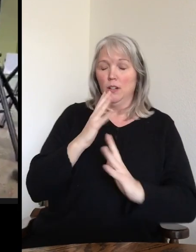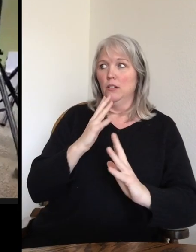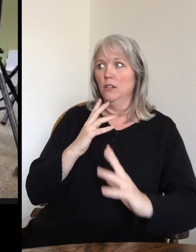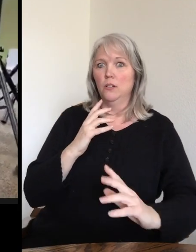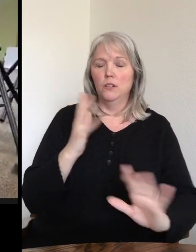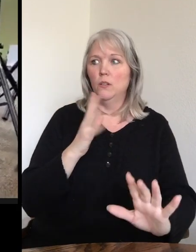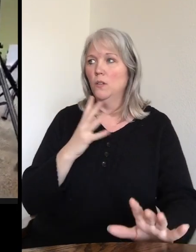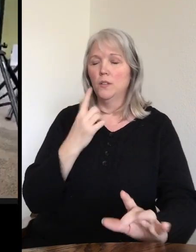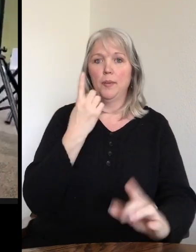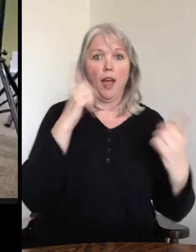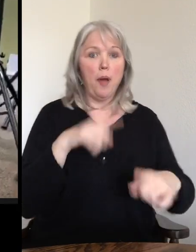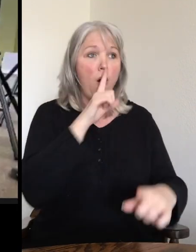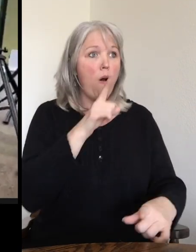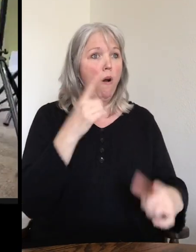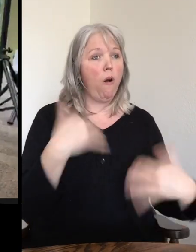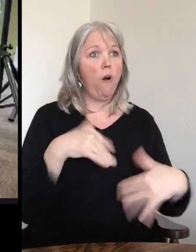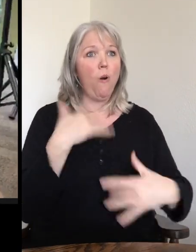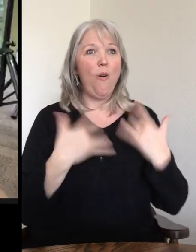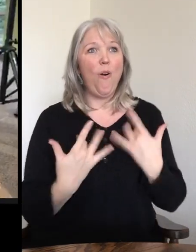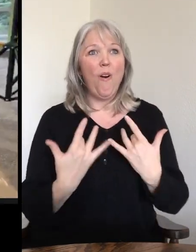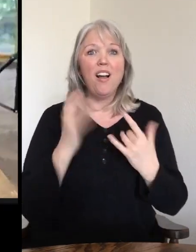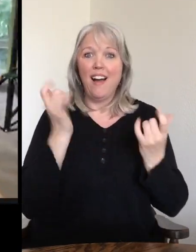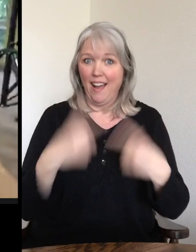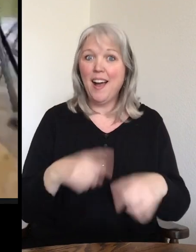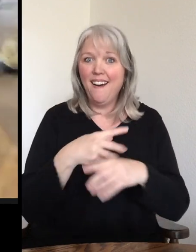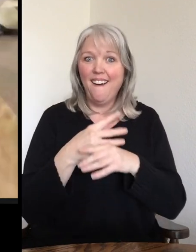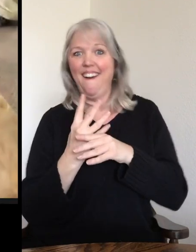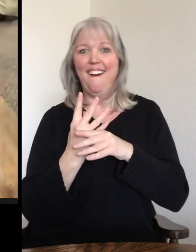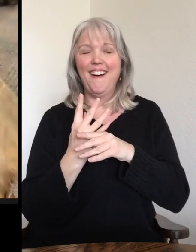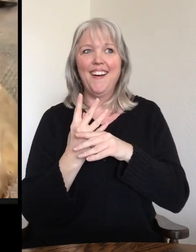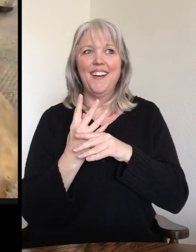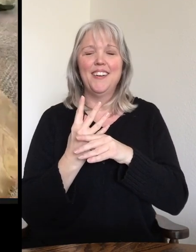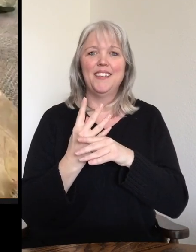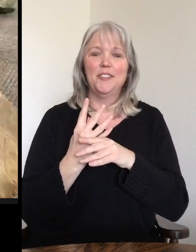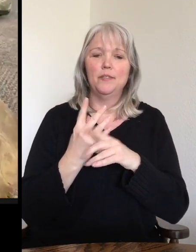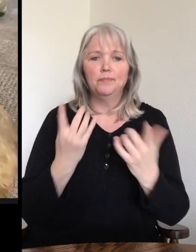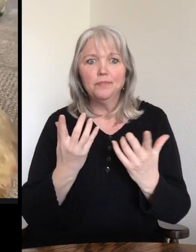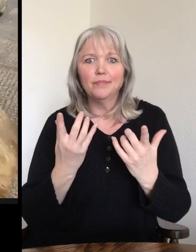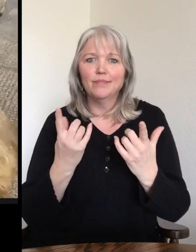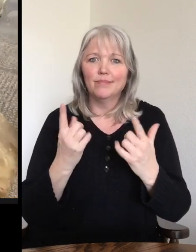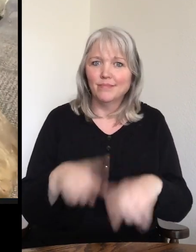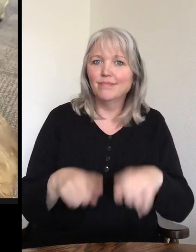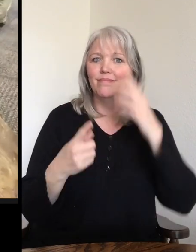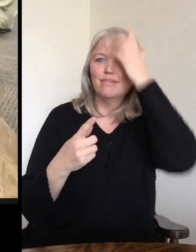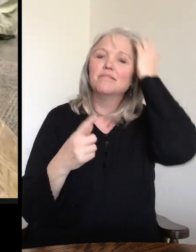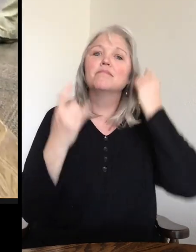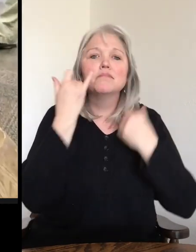them or something's happening that they're really excited about, they tend to make those quills stand up. And then as they